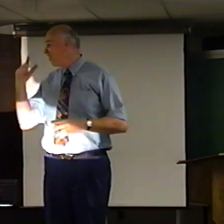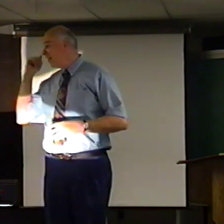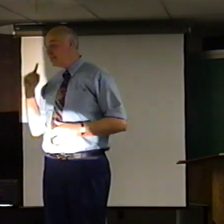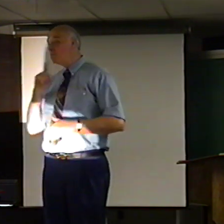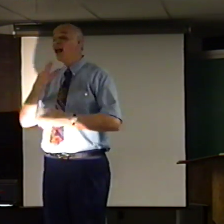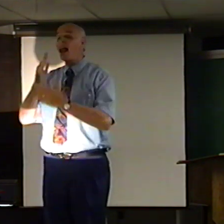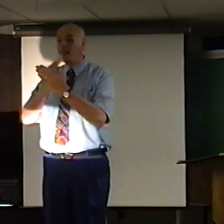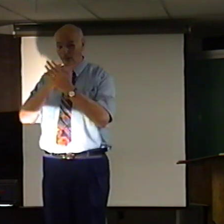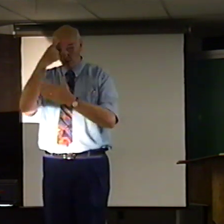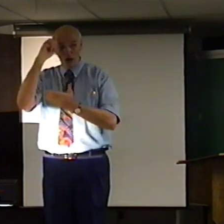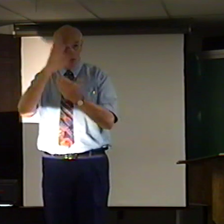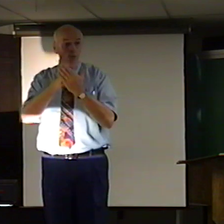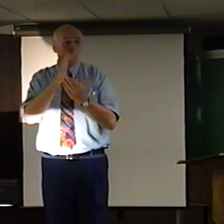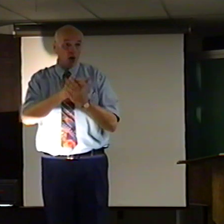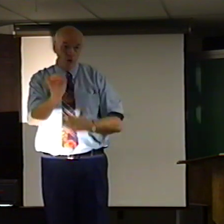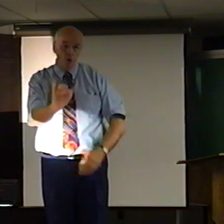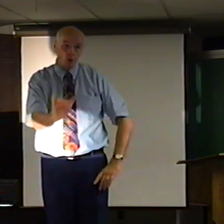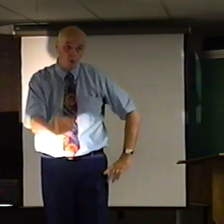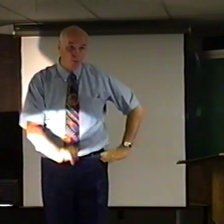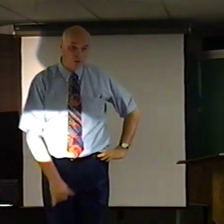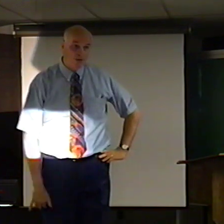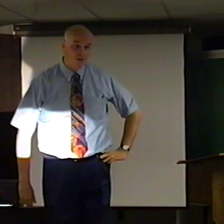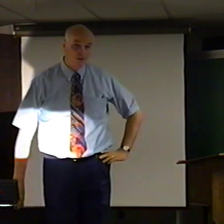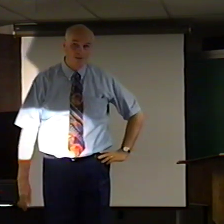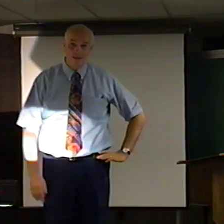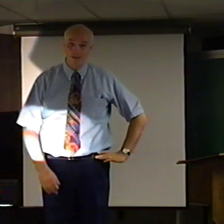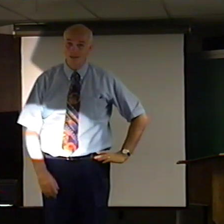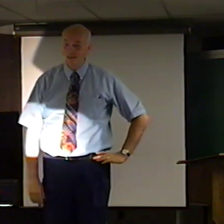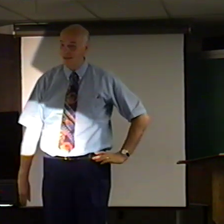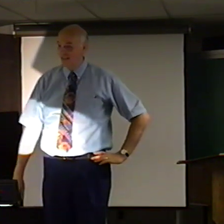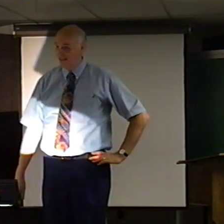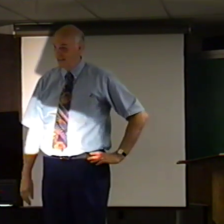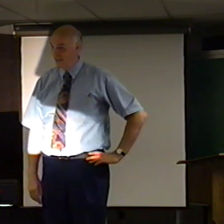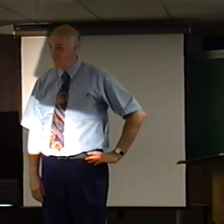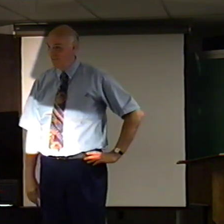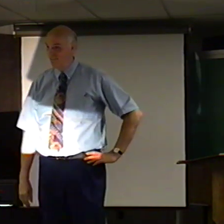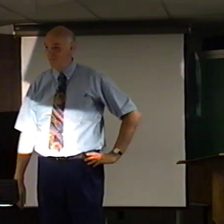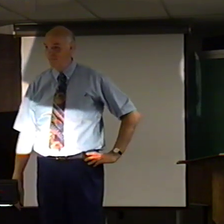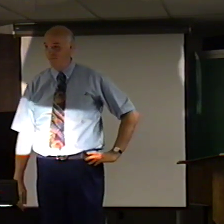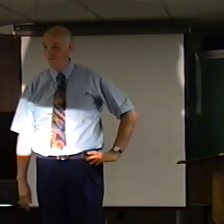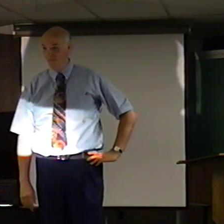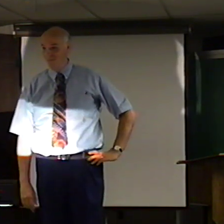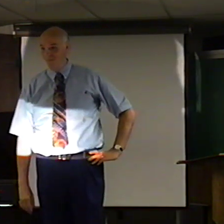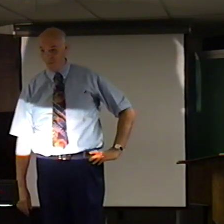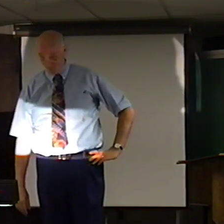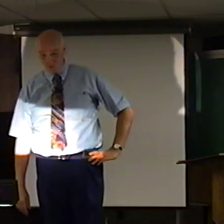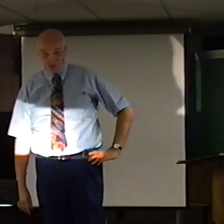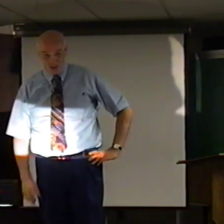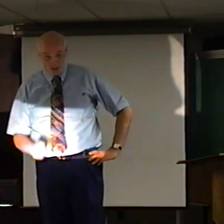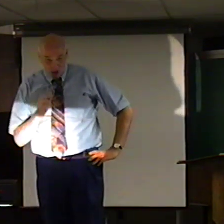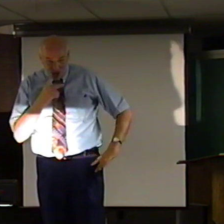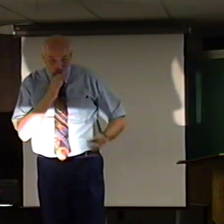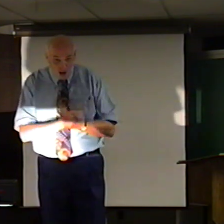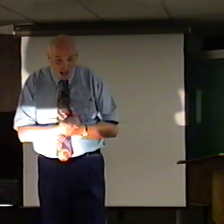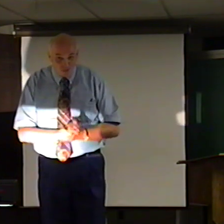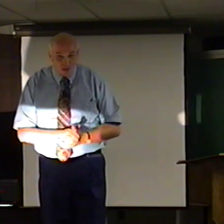The adolescent has to wait to, get wait,